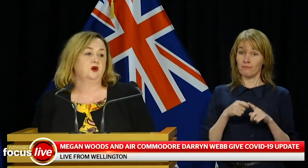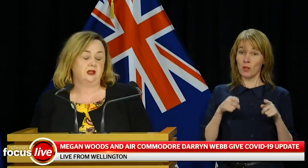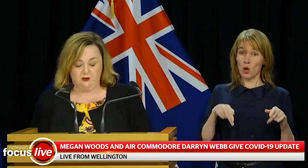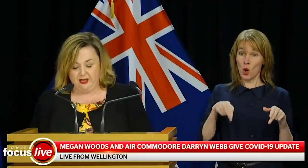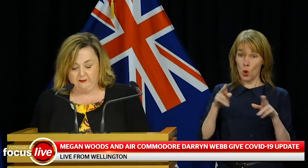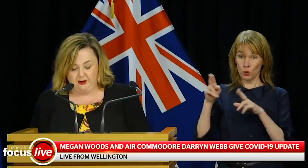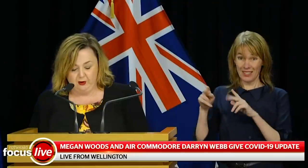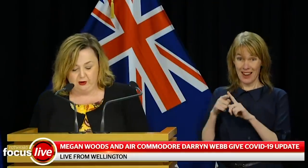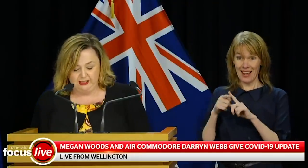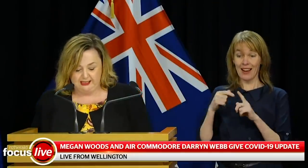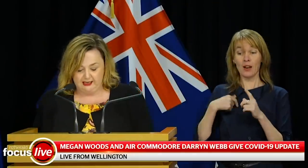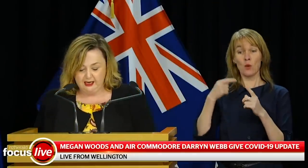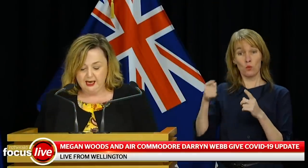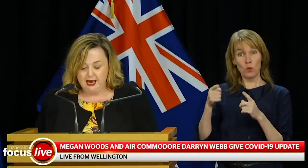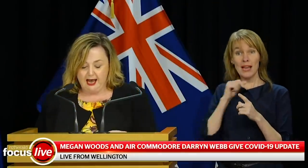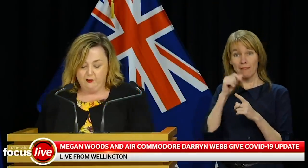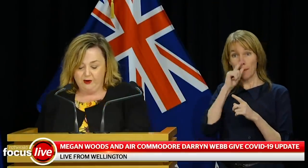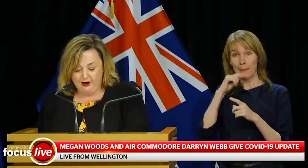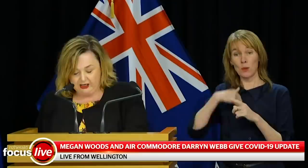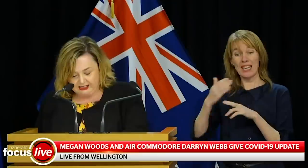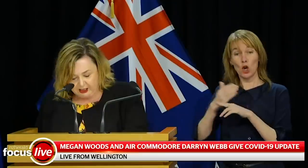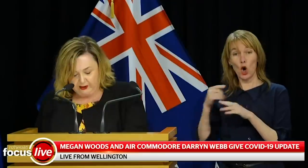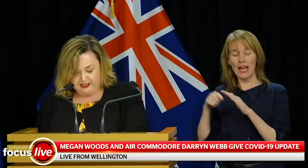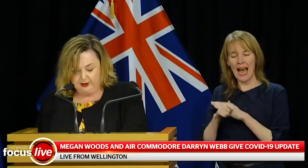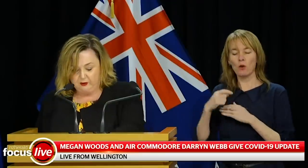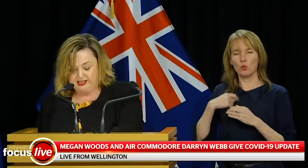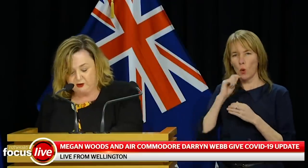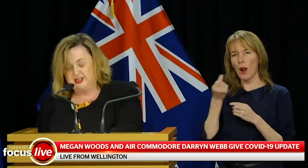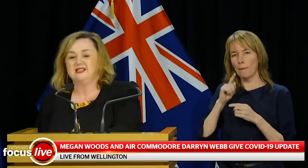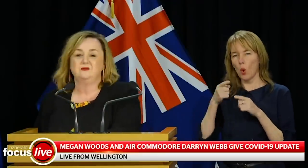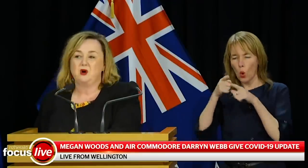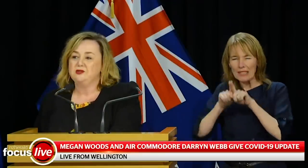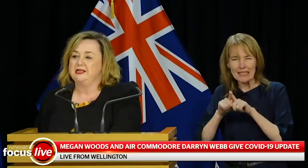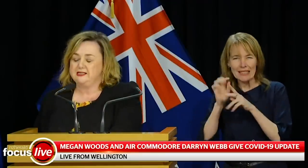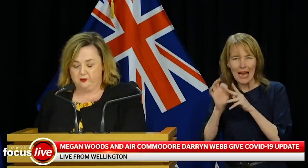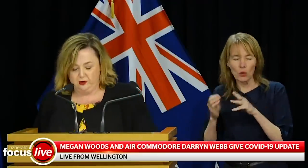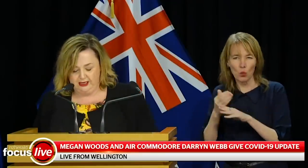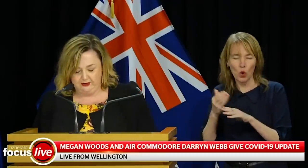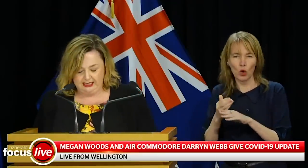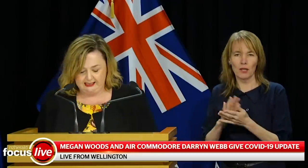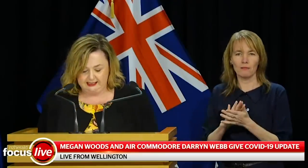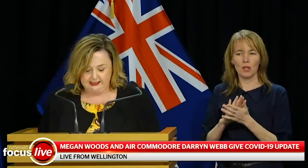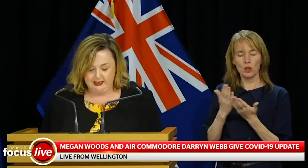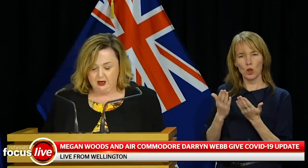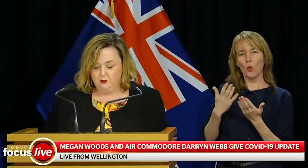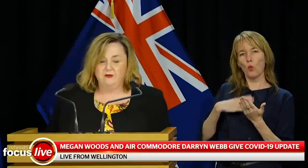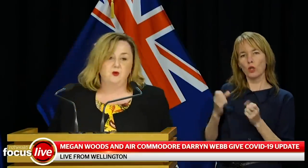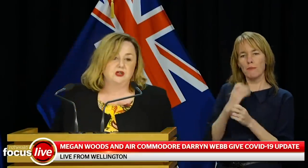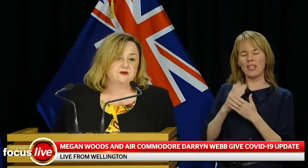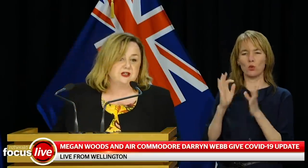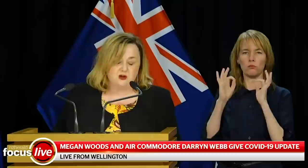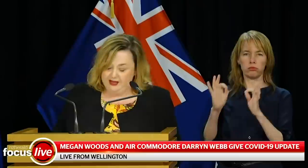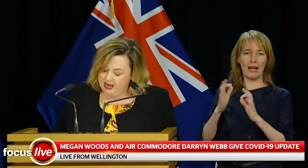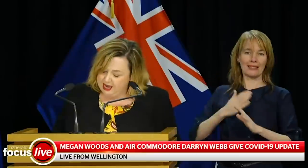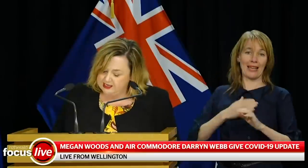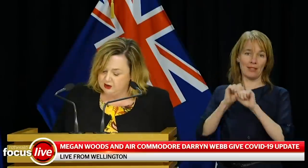this is work that we have been progressing. We are continuing to build a strengthened process for early releases. We